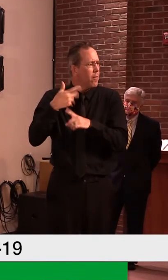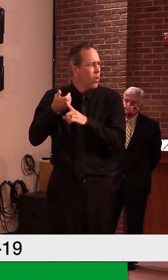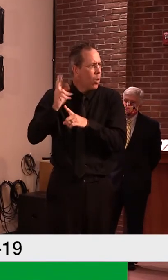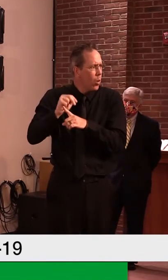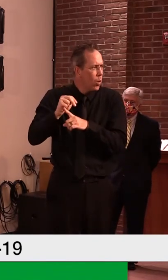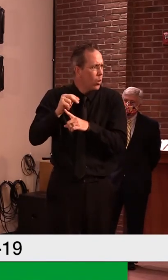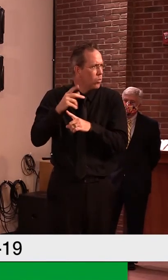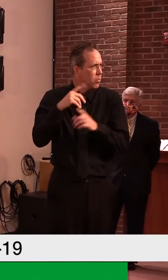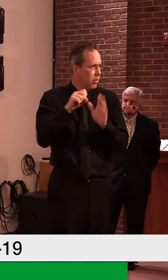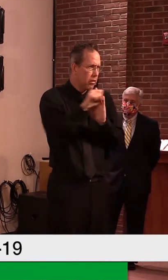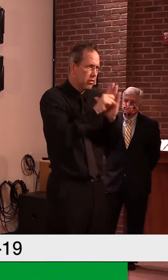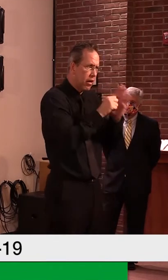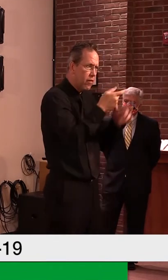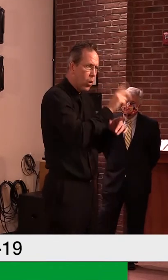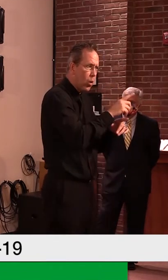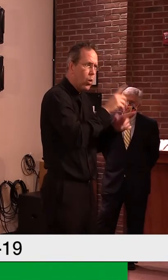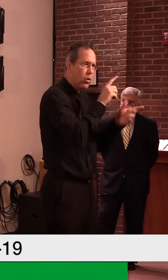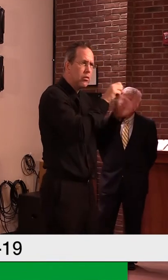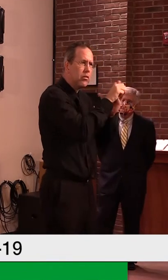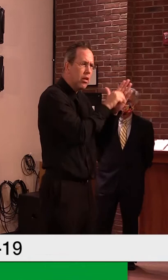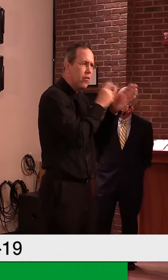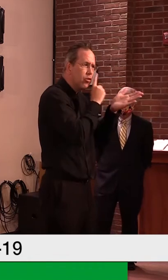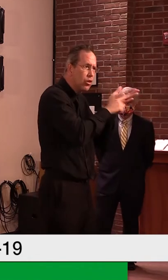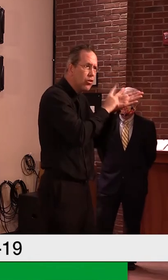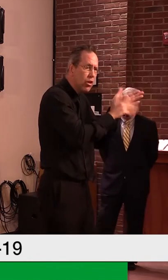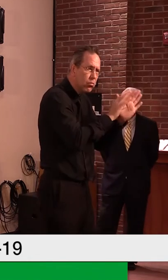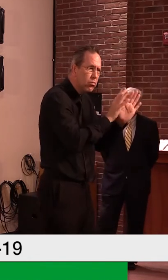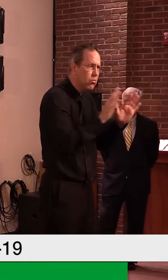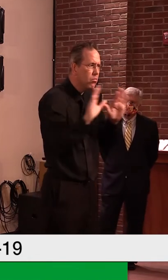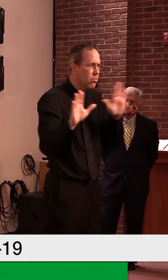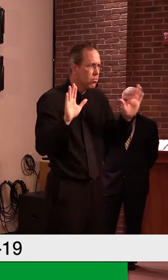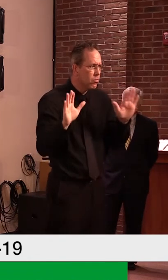likely increase in demand, do we have the capacity?